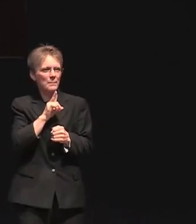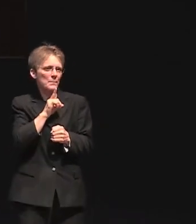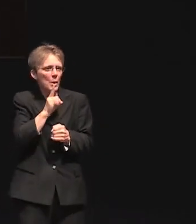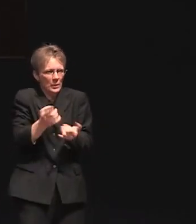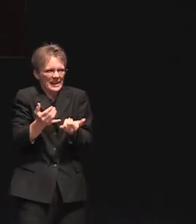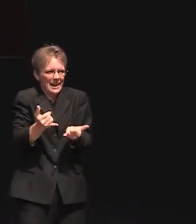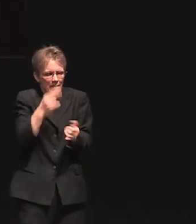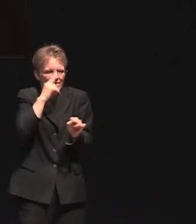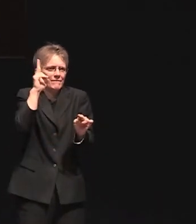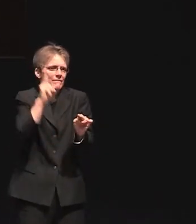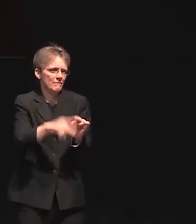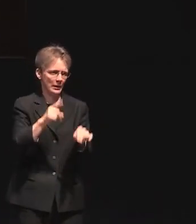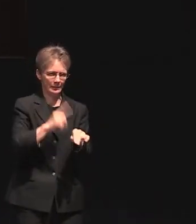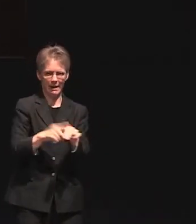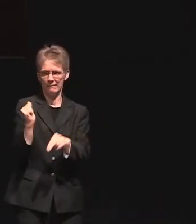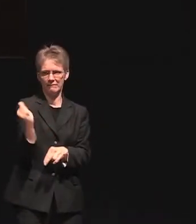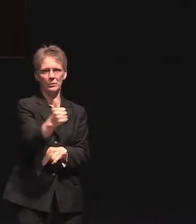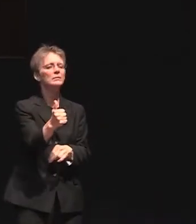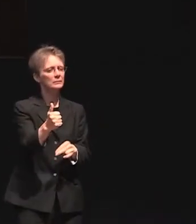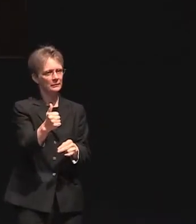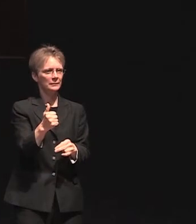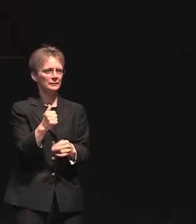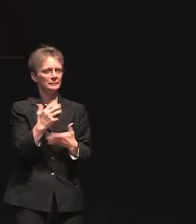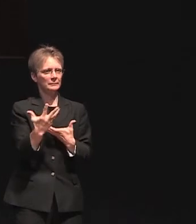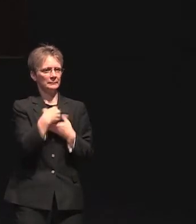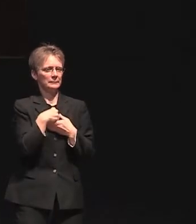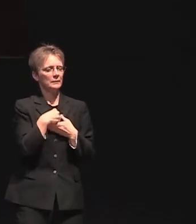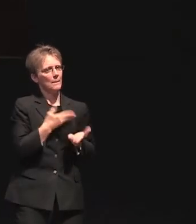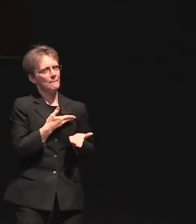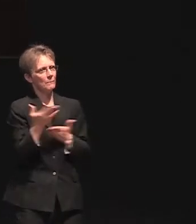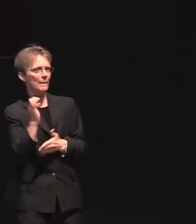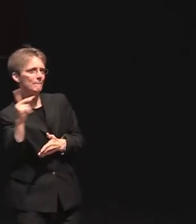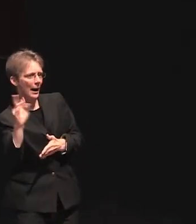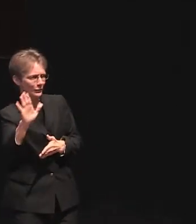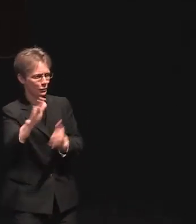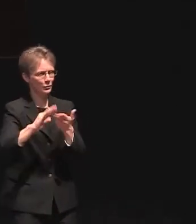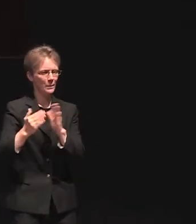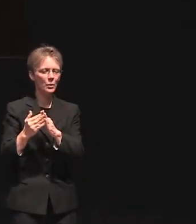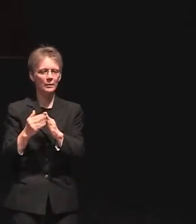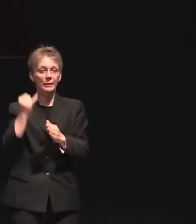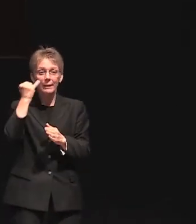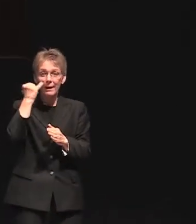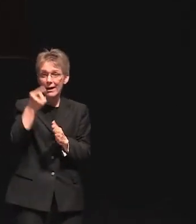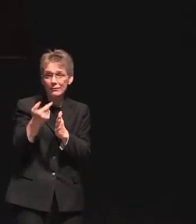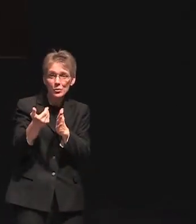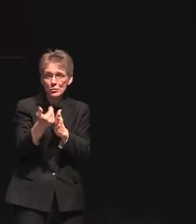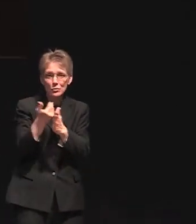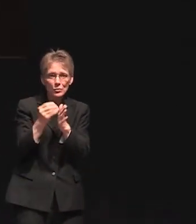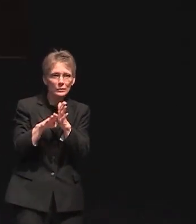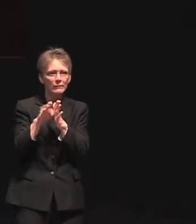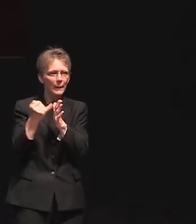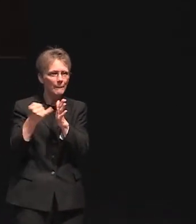you and you will take it back to your communities and you will take and if you are budding artists and you are growing